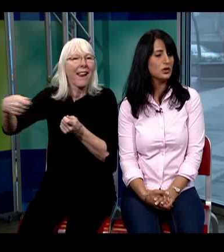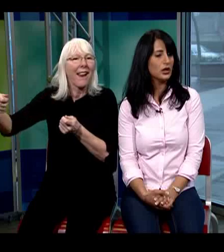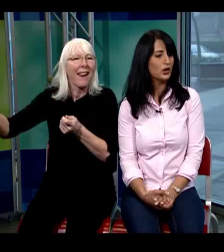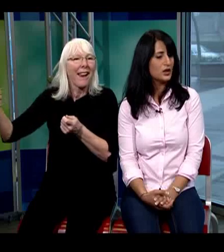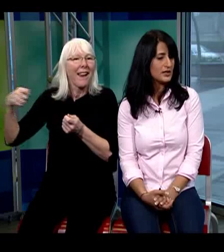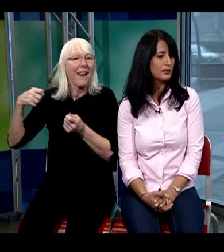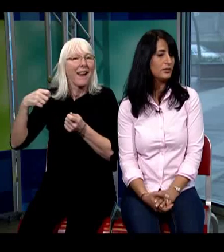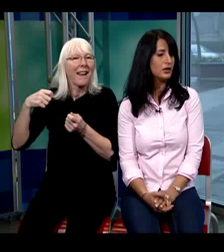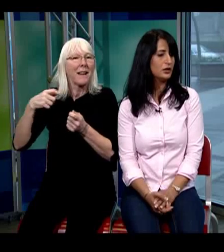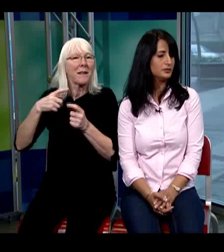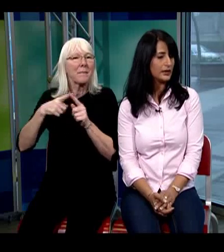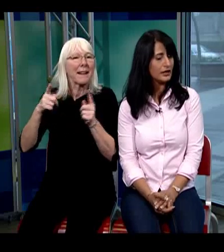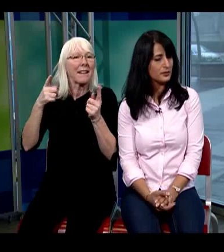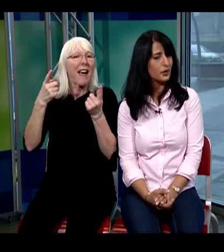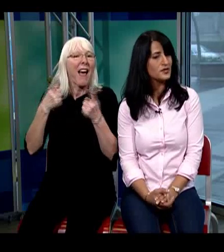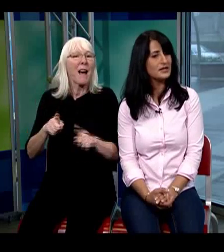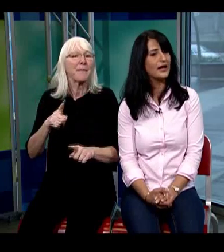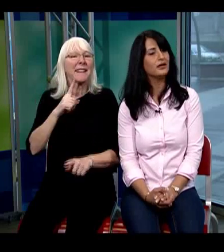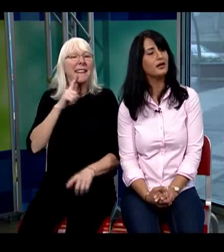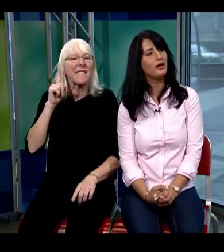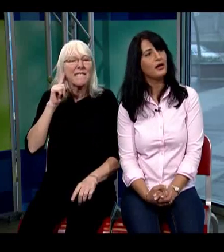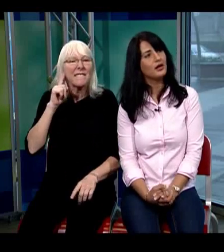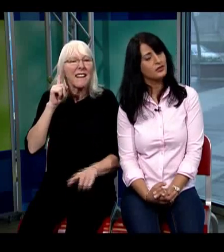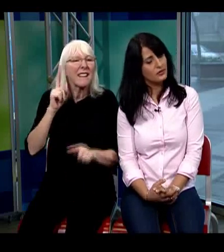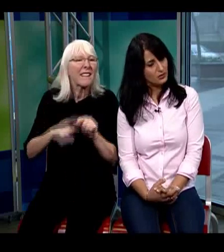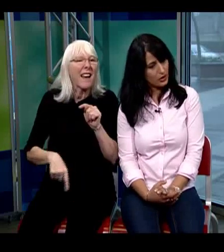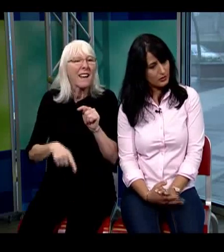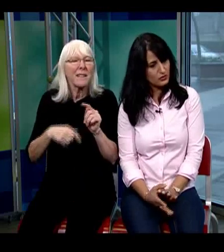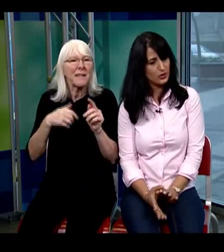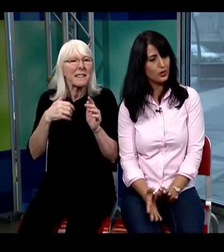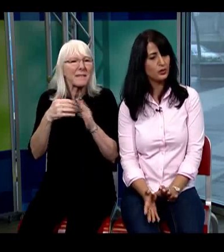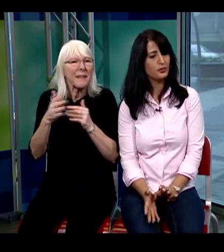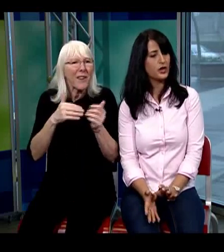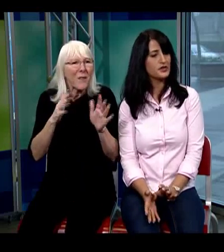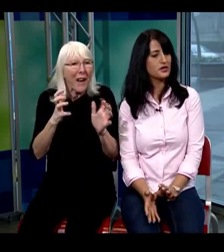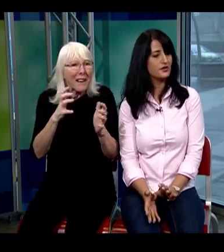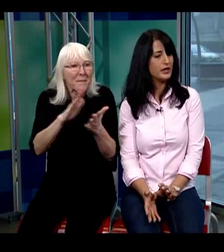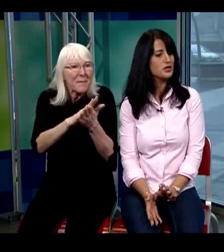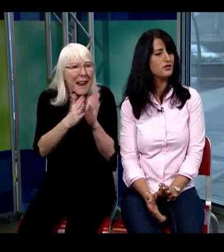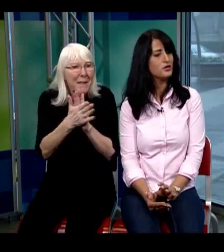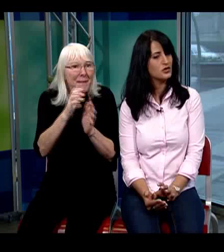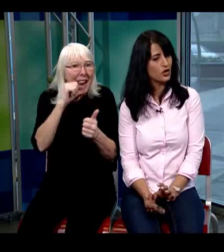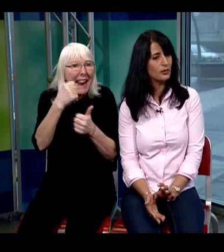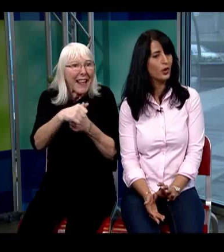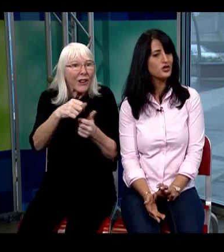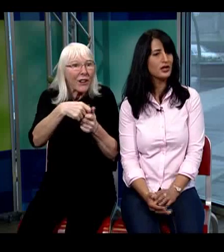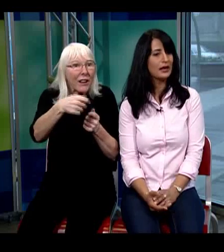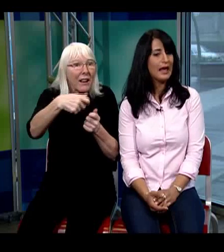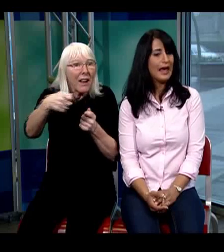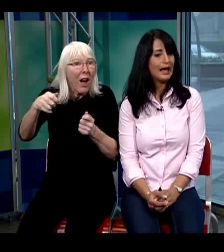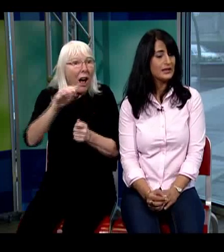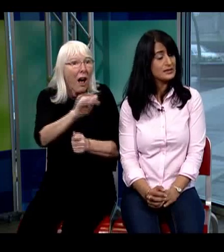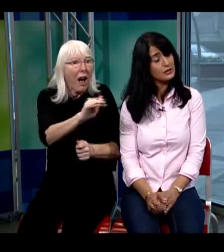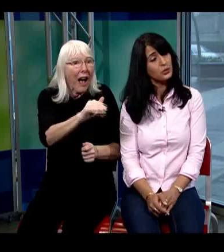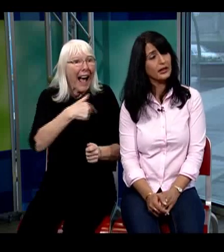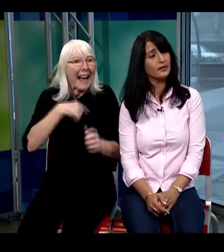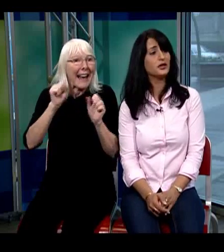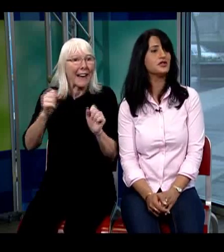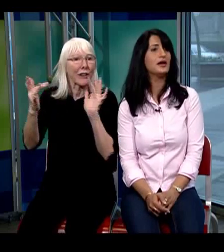uh contact um counter post and got him through the whole process of the interview the job coaching and he's still working there today